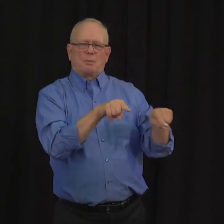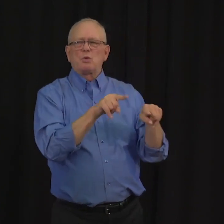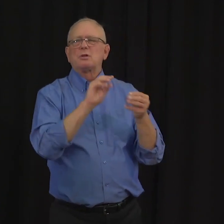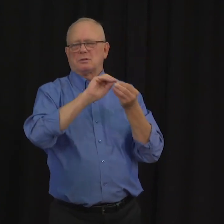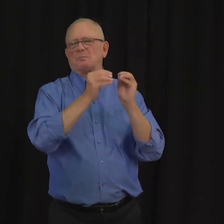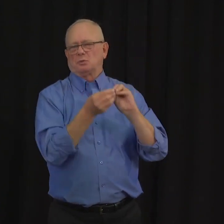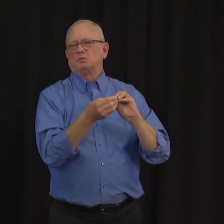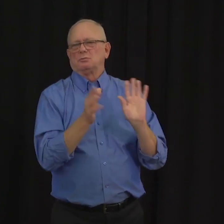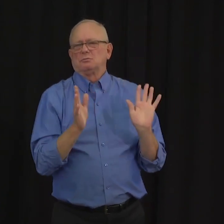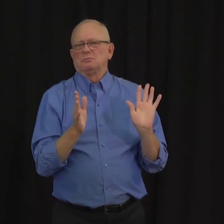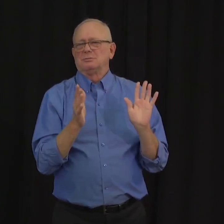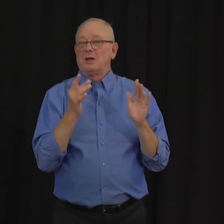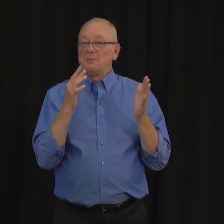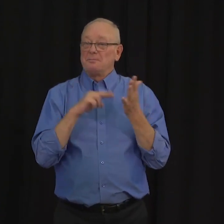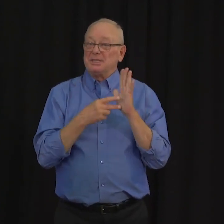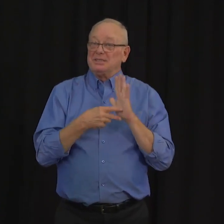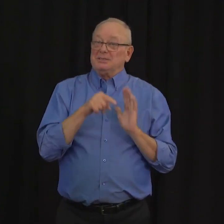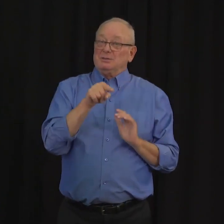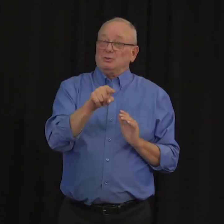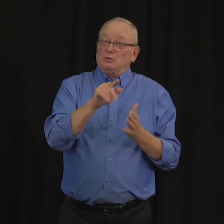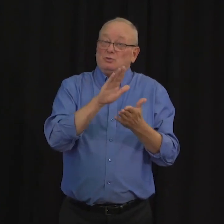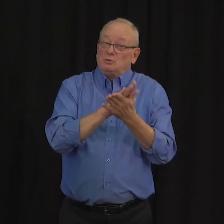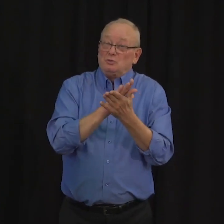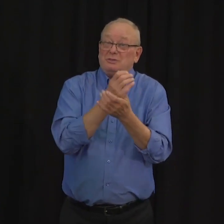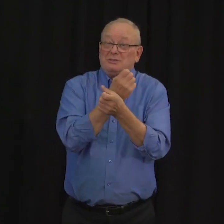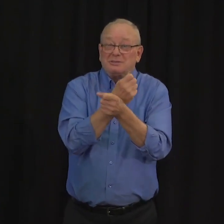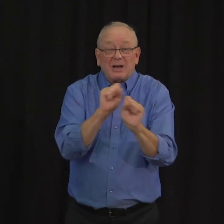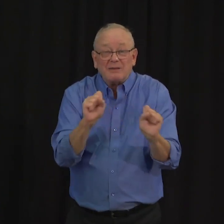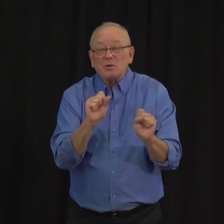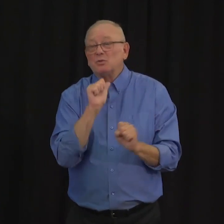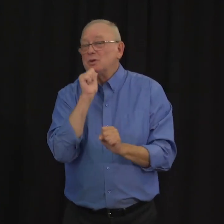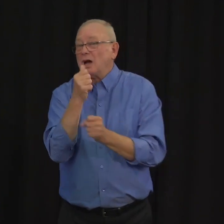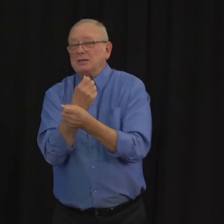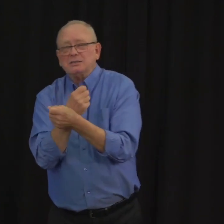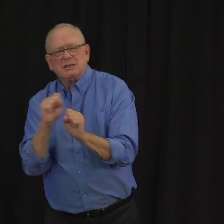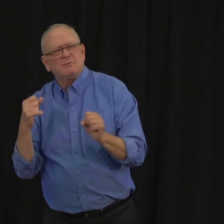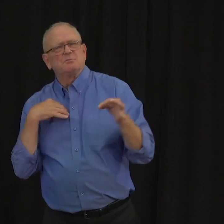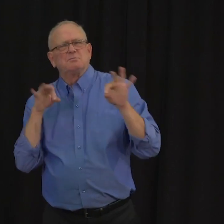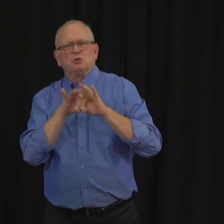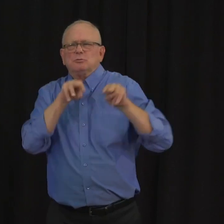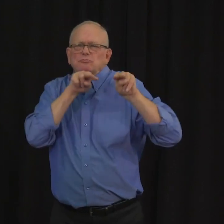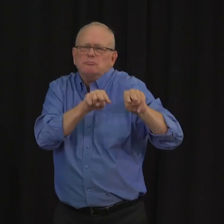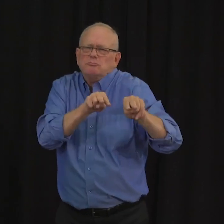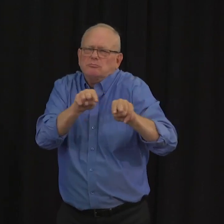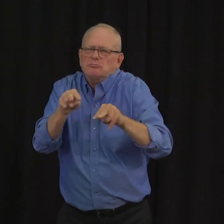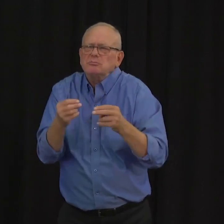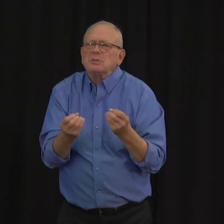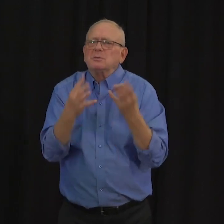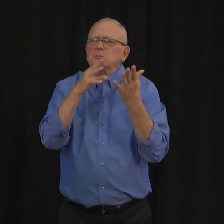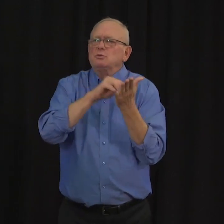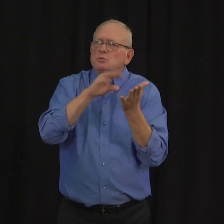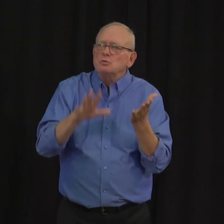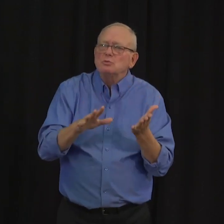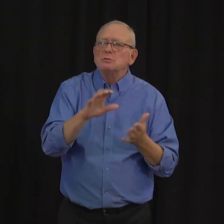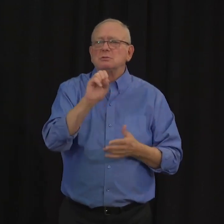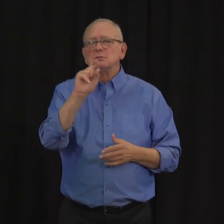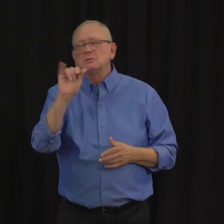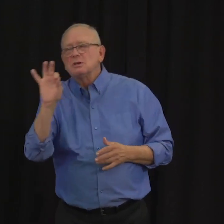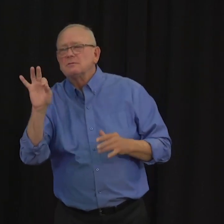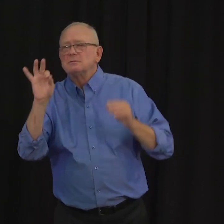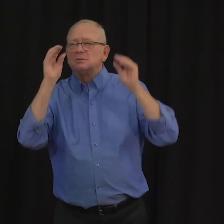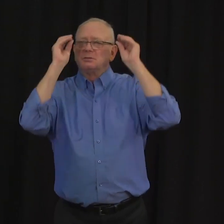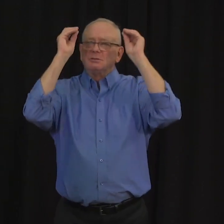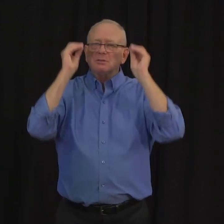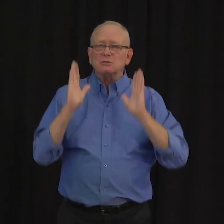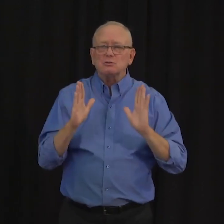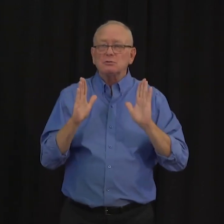schools is to track and monitor the number of cases and schools where an infectious case was present as well as schools